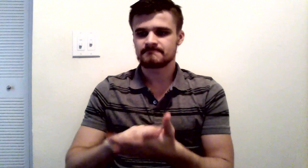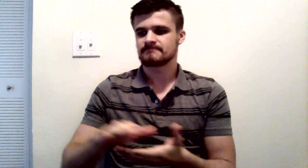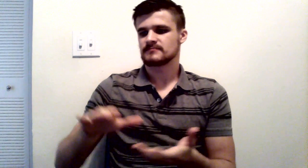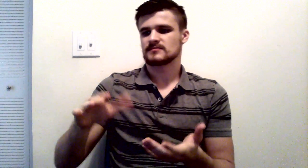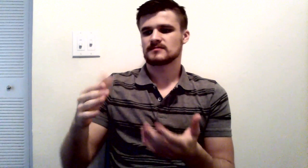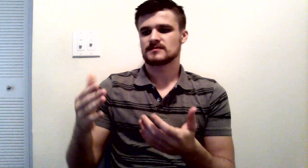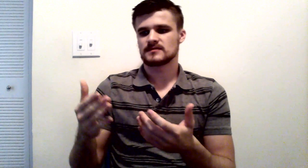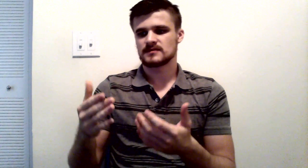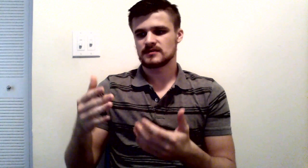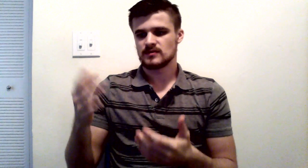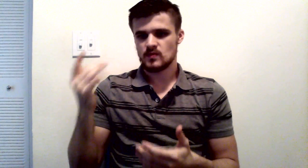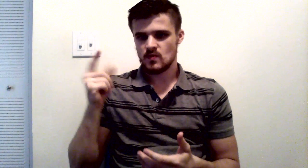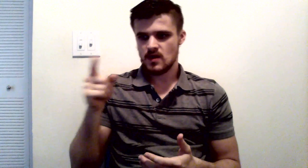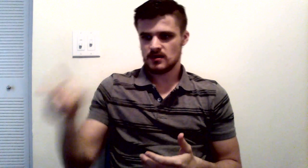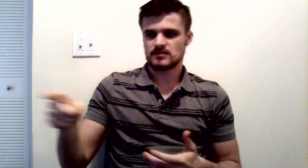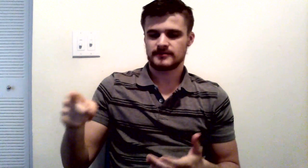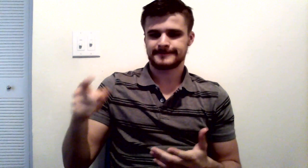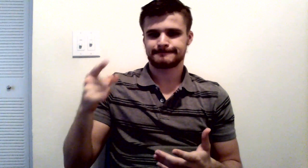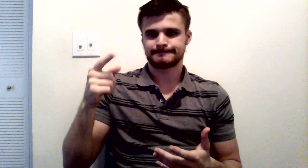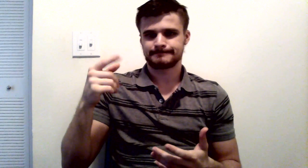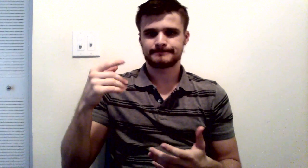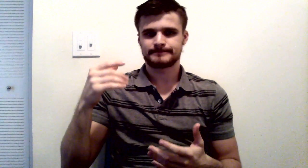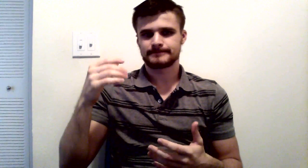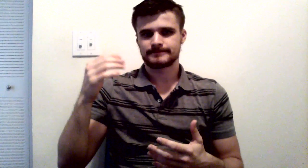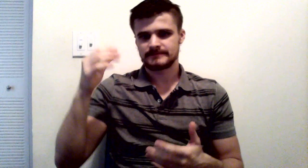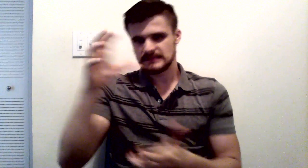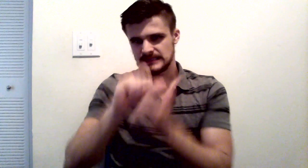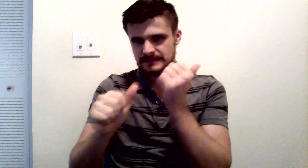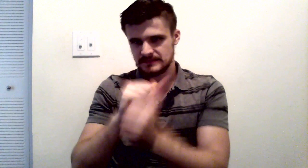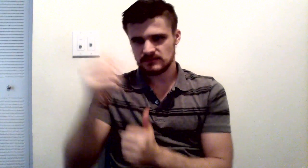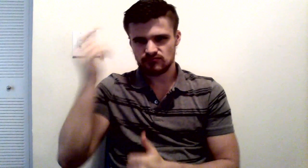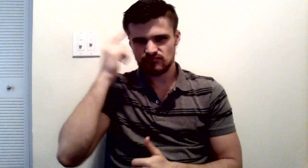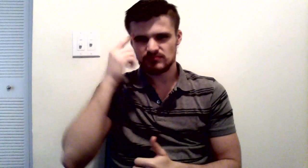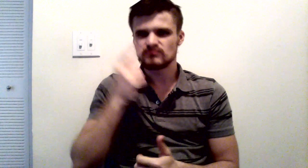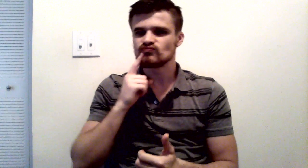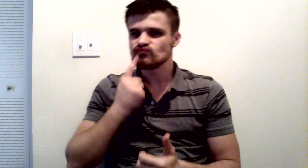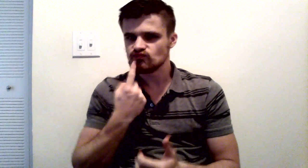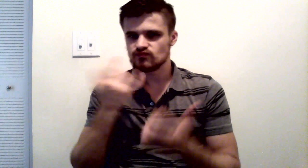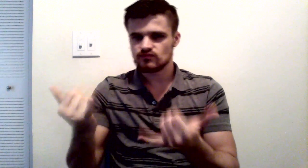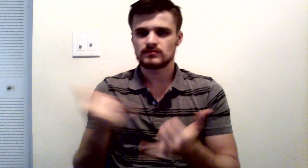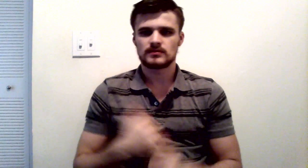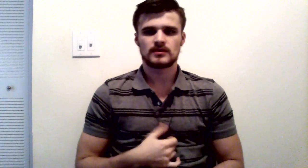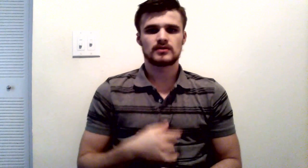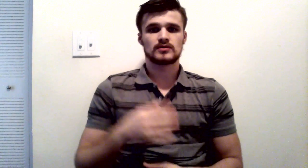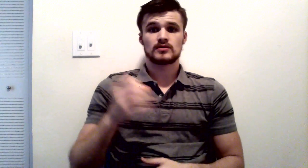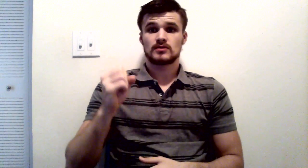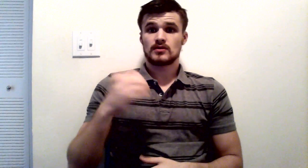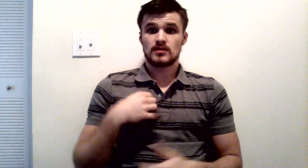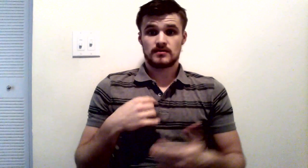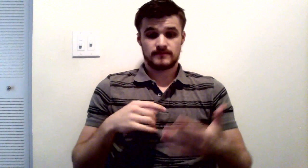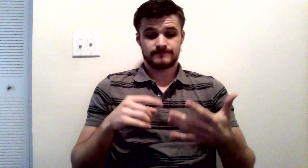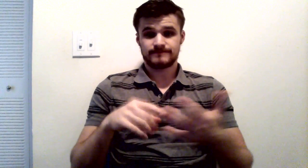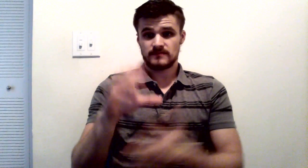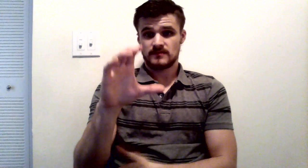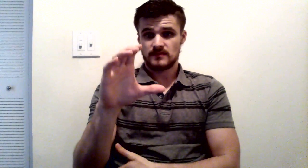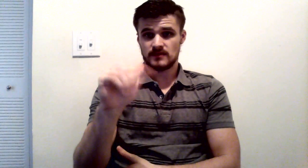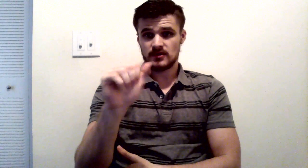turned into a potentially 20-year prison sentence. But the question is, is causation? Was the injury caused